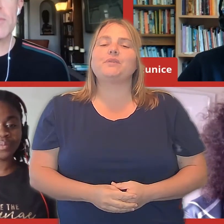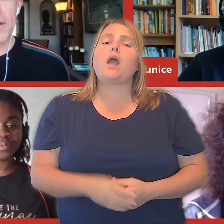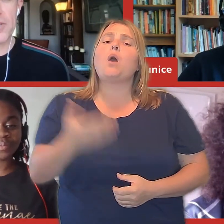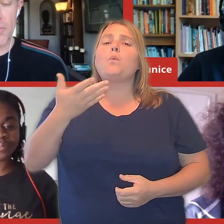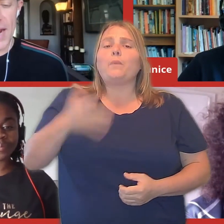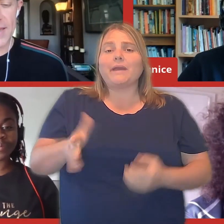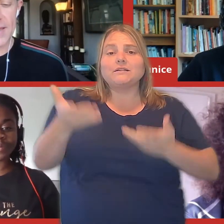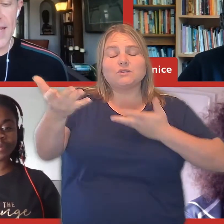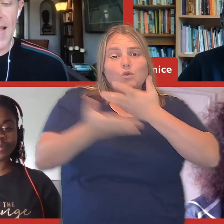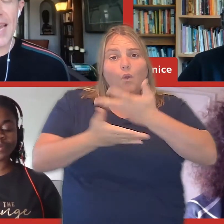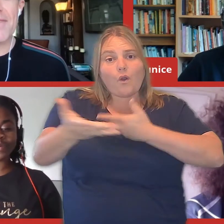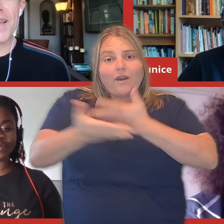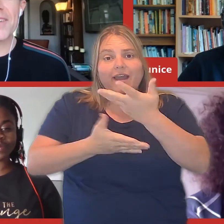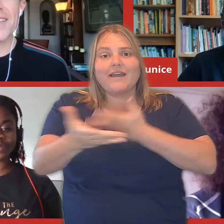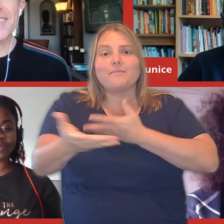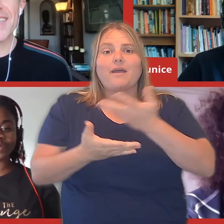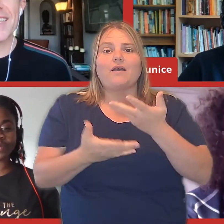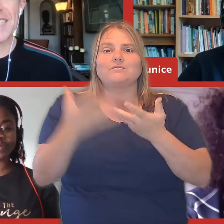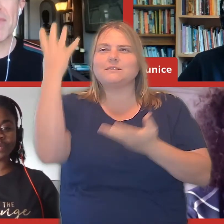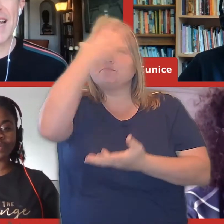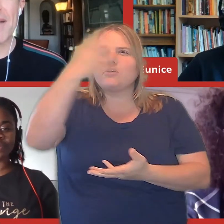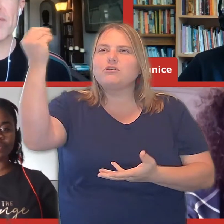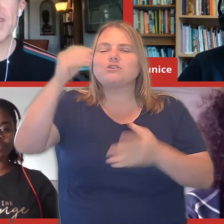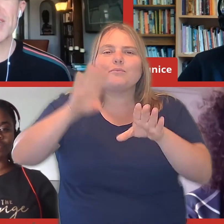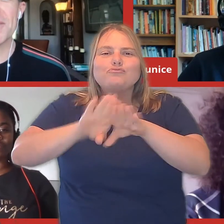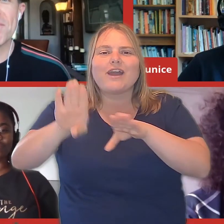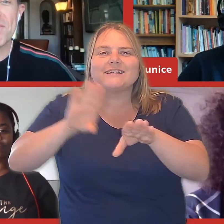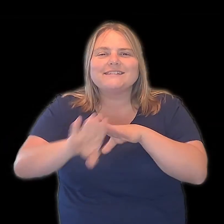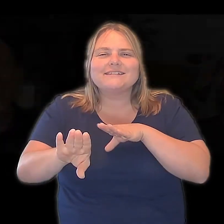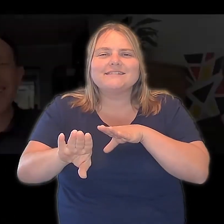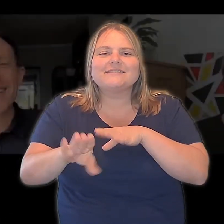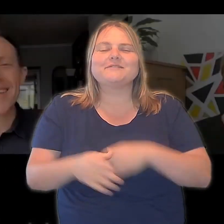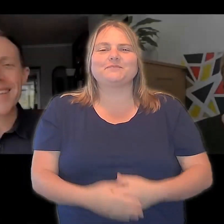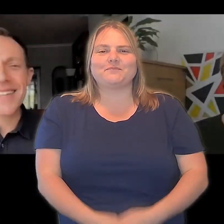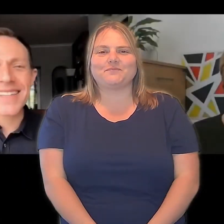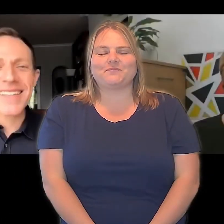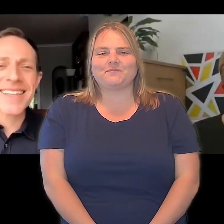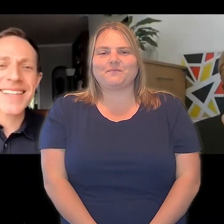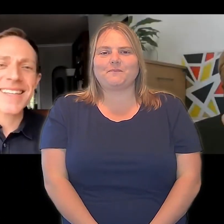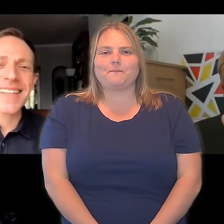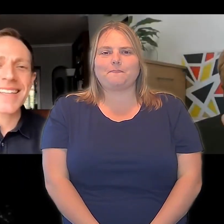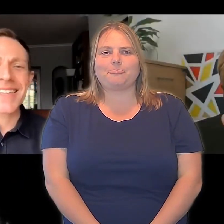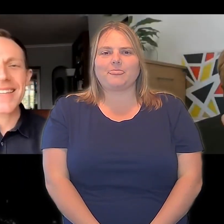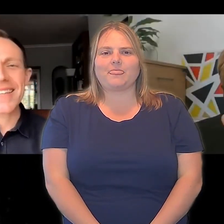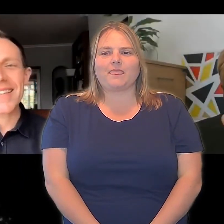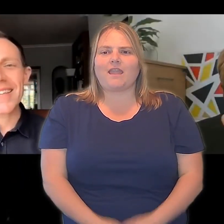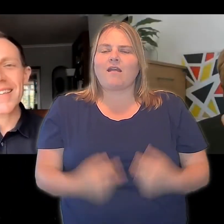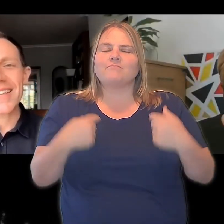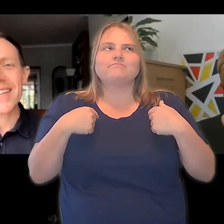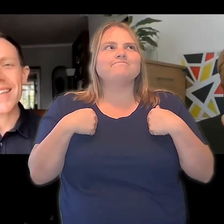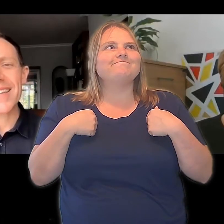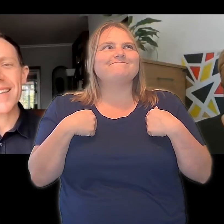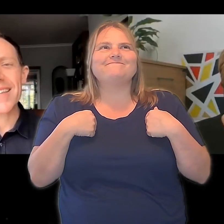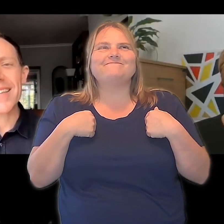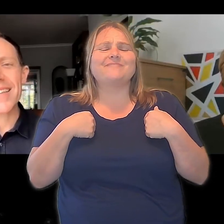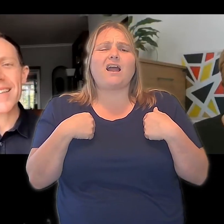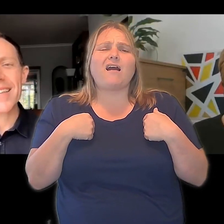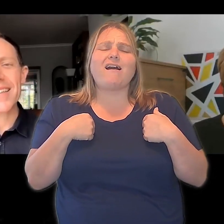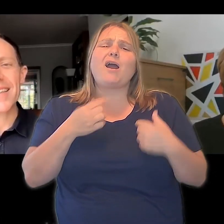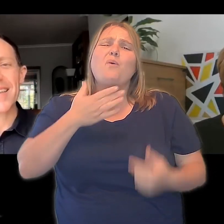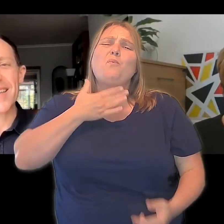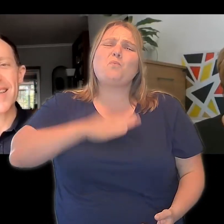her own spiritual practice. And I invite you to listen in some of that conversation. Yeah. Um, I don't have as much